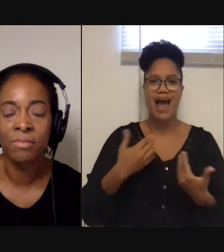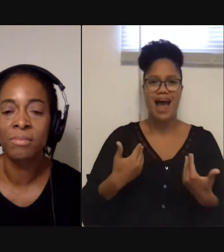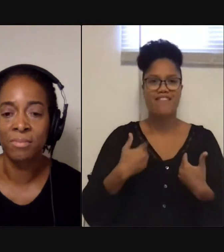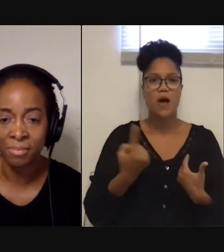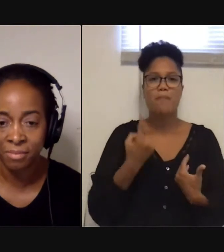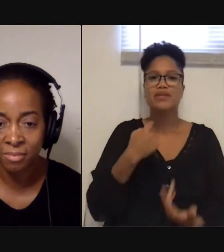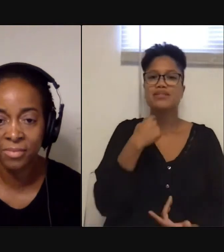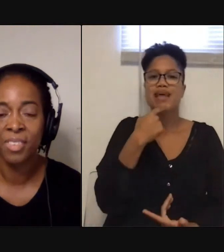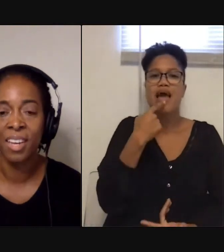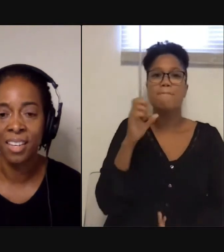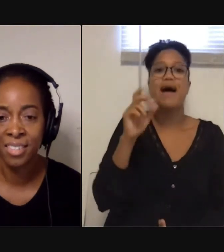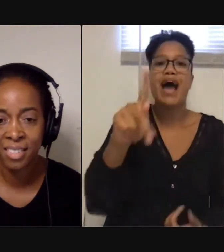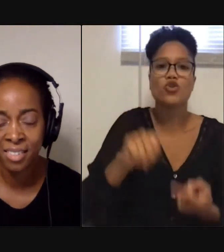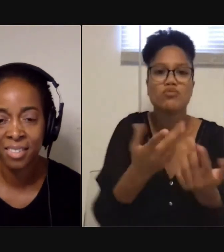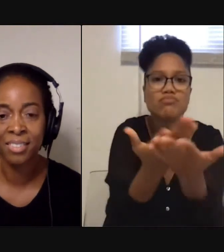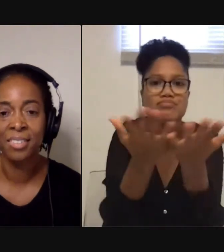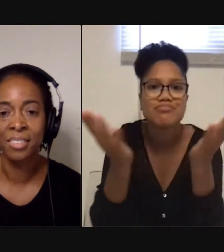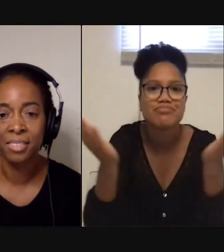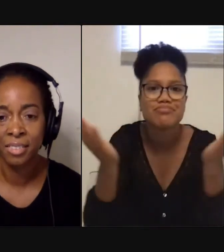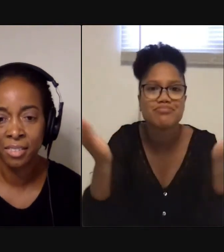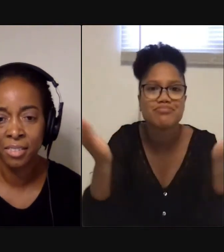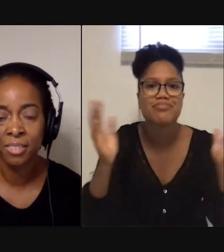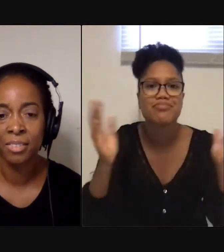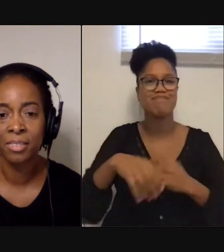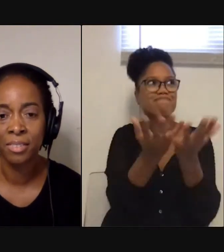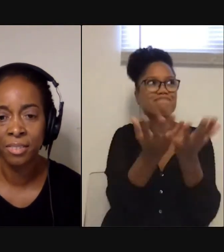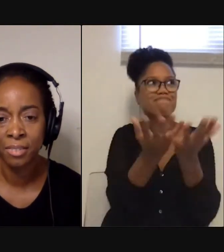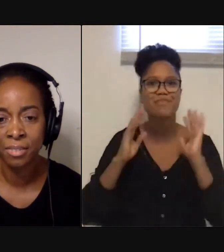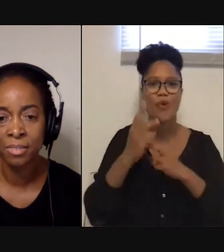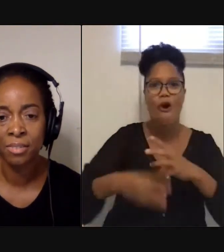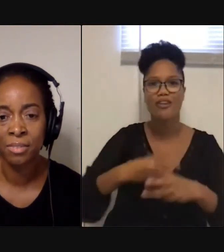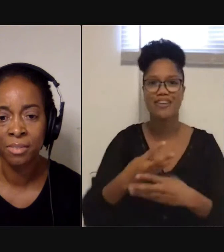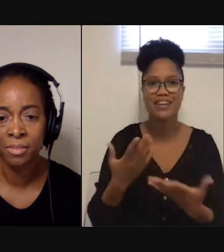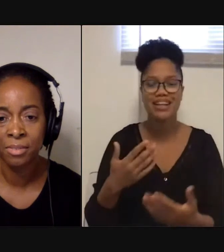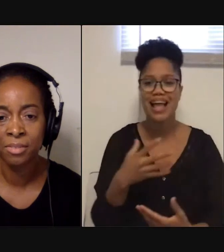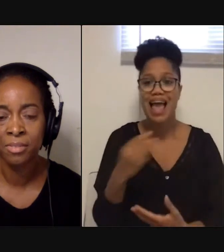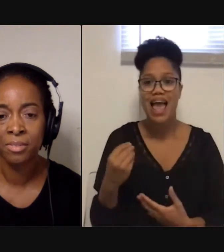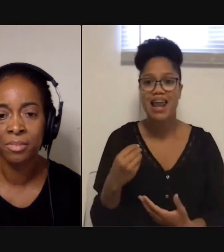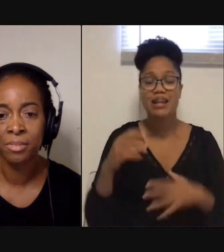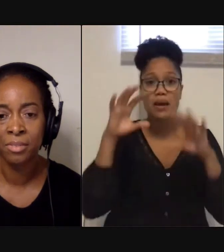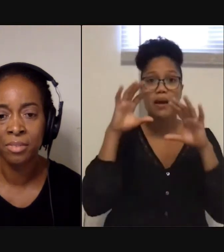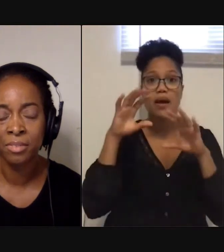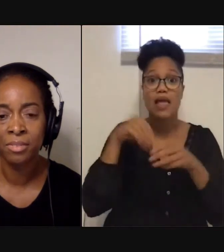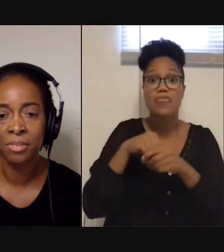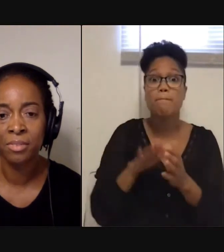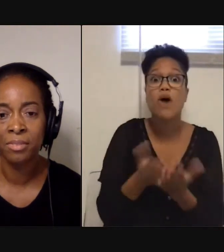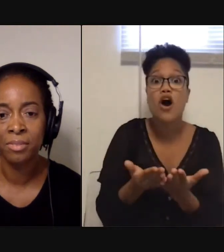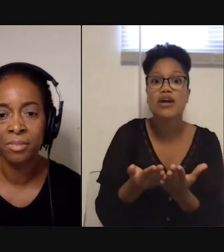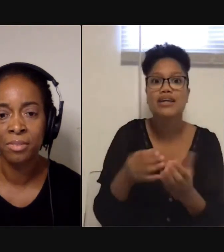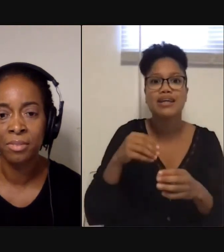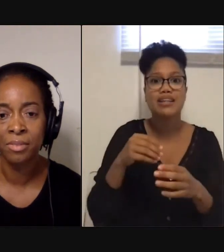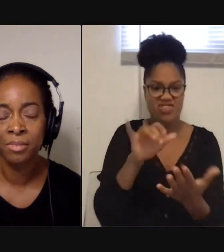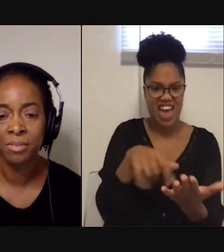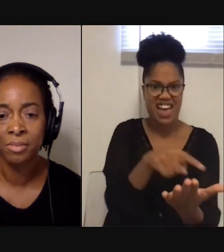landscape, you know what I mean? Yes. And a lot of these conversations that I had that are present in the book and like present in my head all the